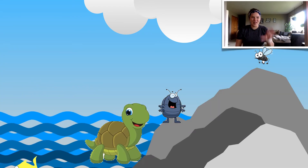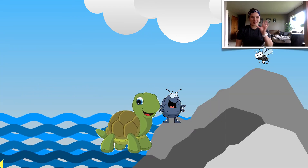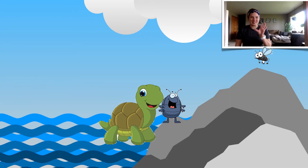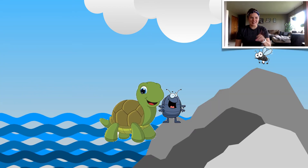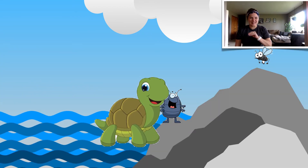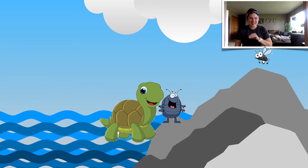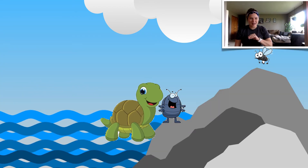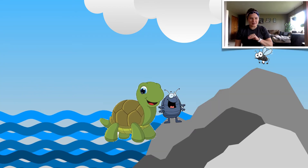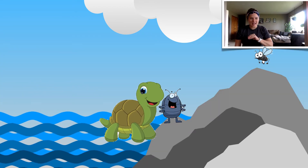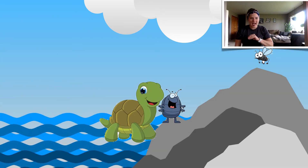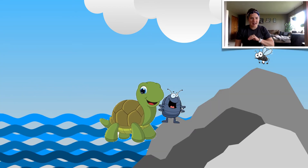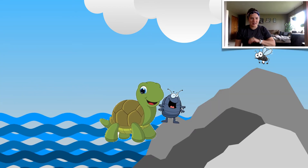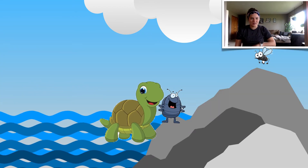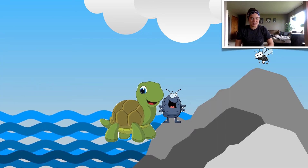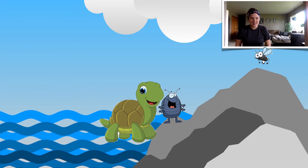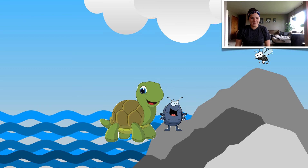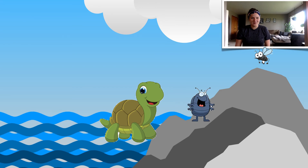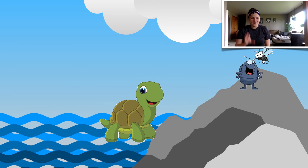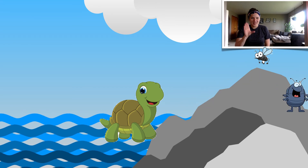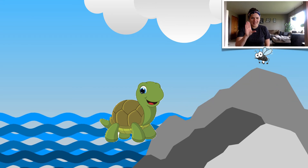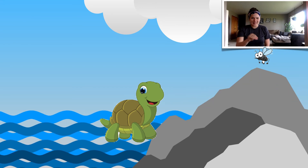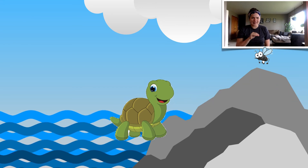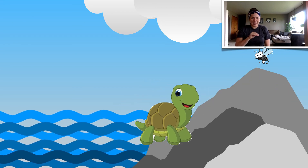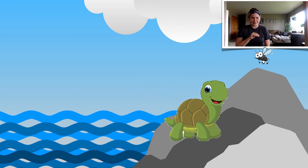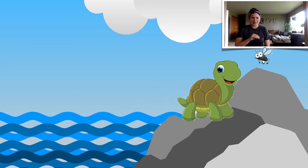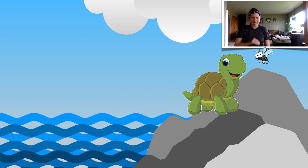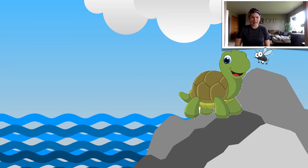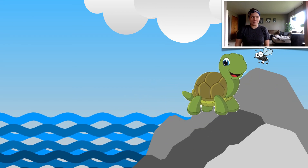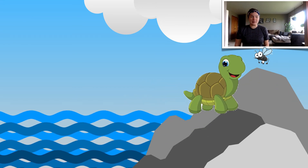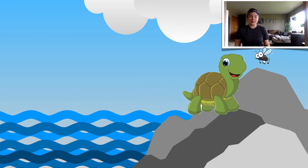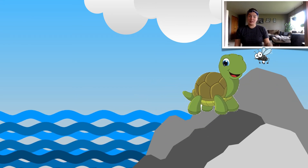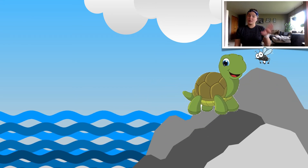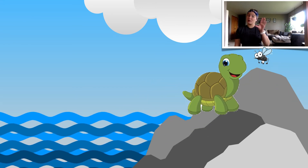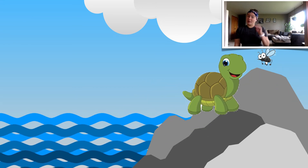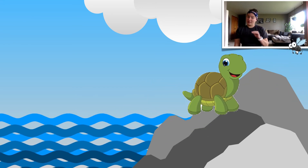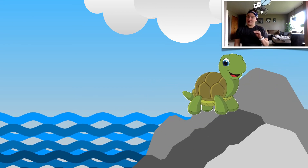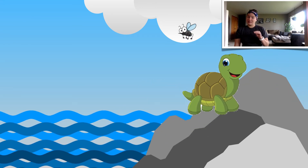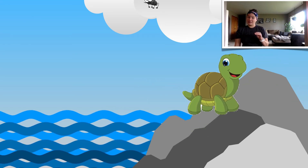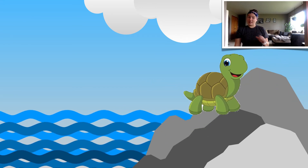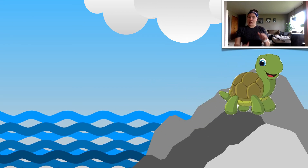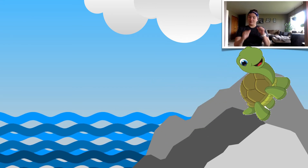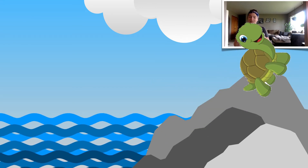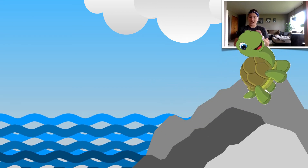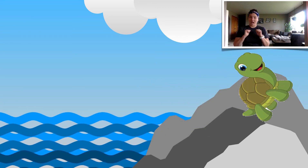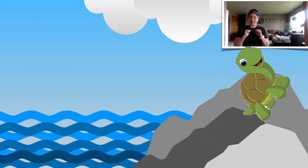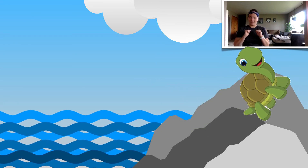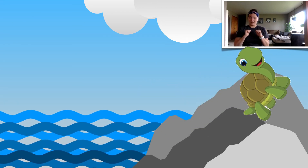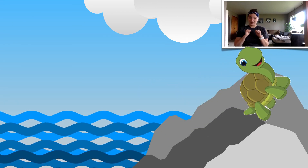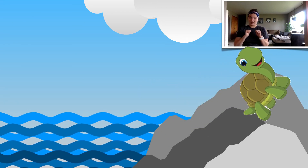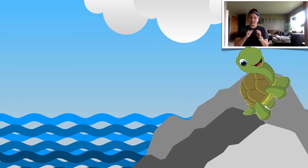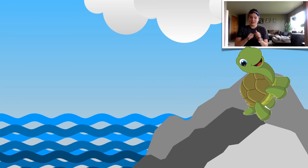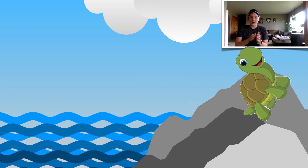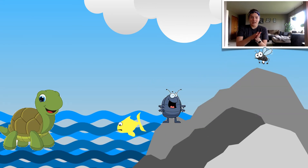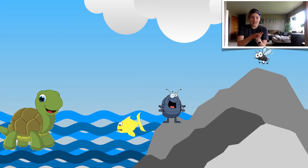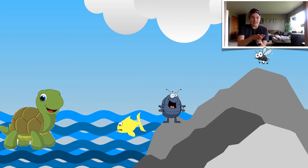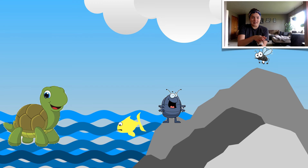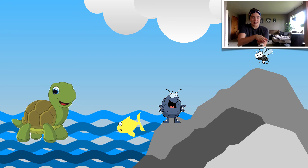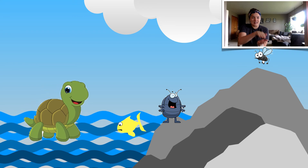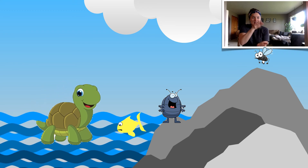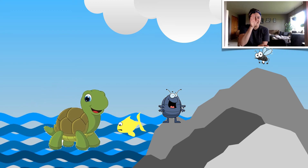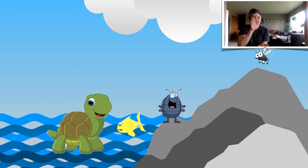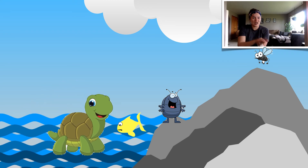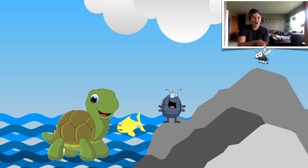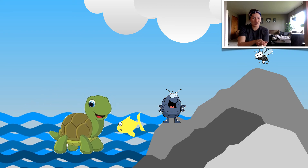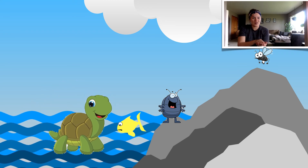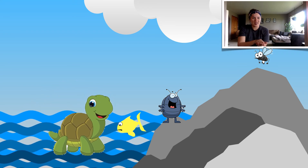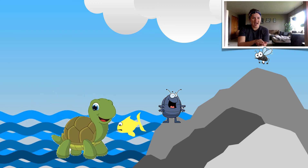minnow and he snapped at a flea. He snapped at a mosquito and he snapped at me. He